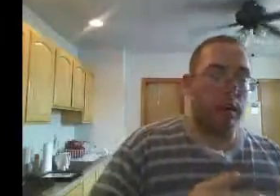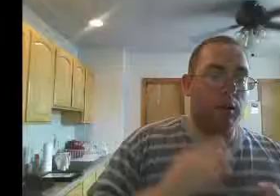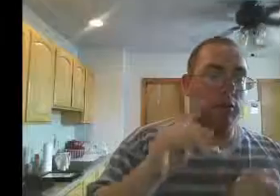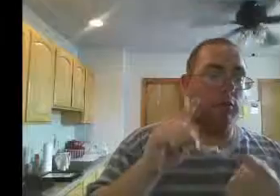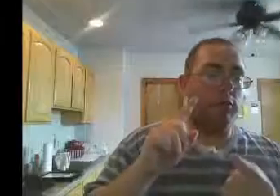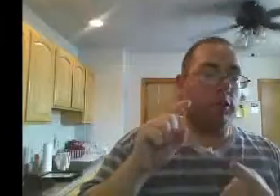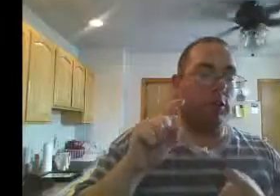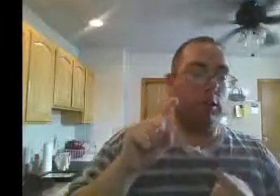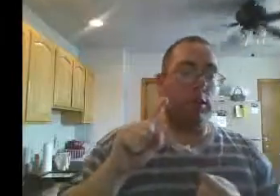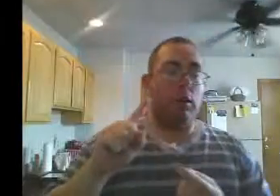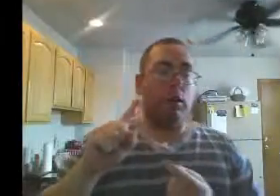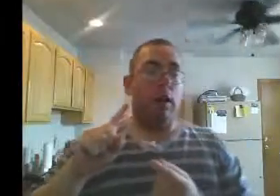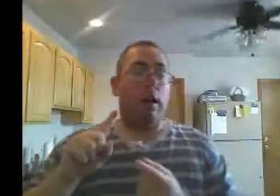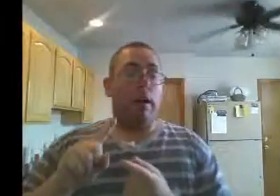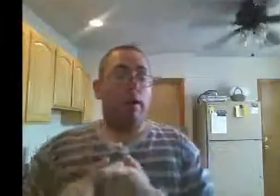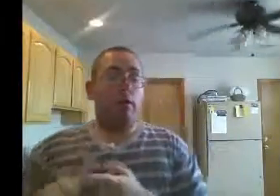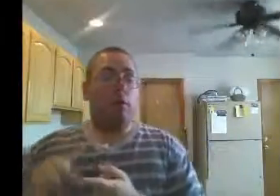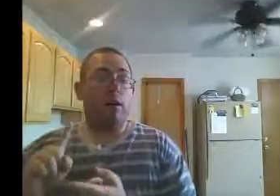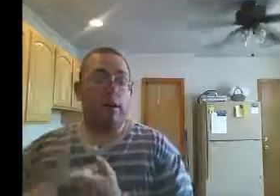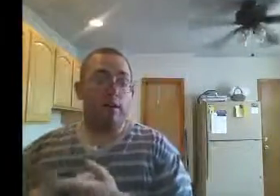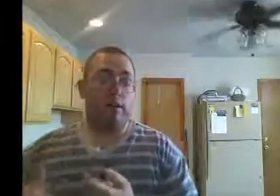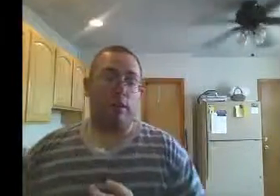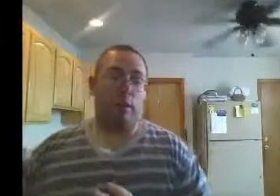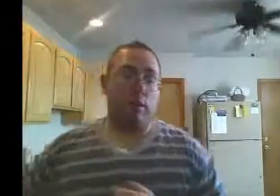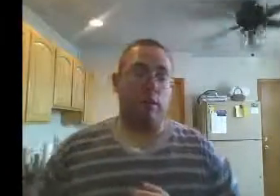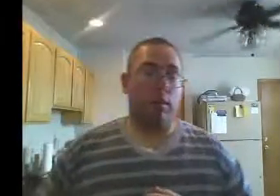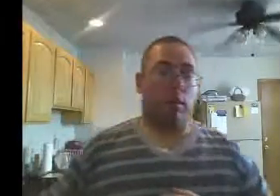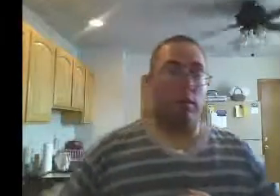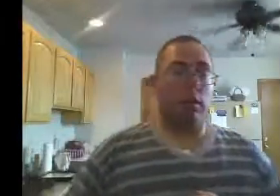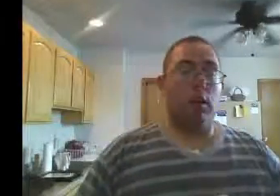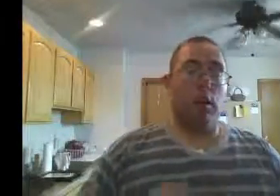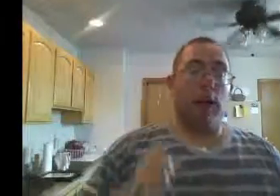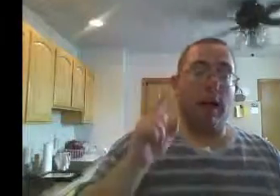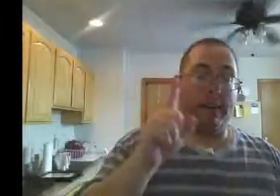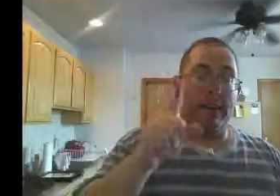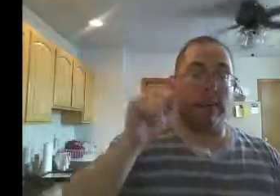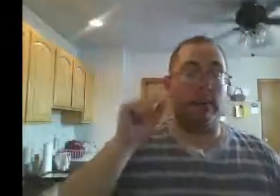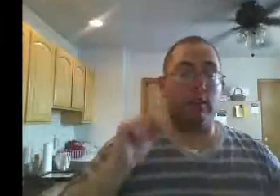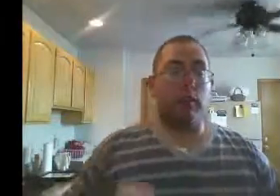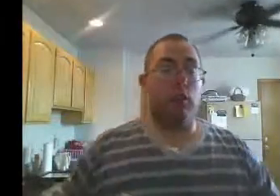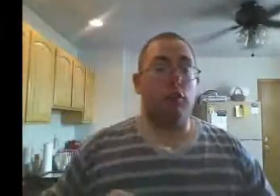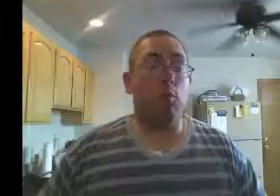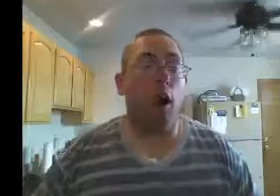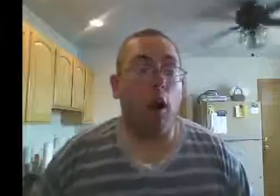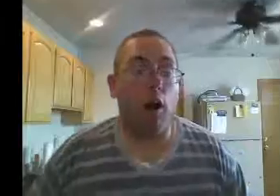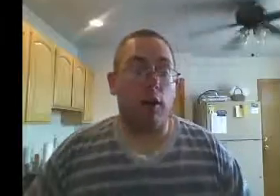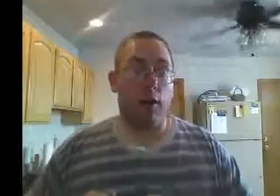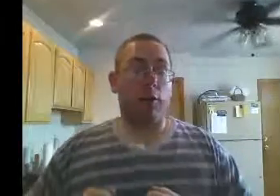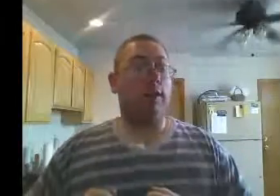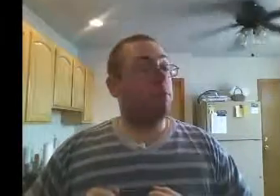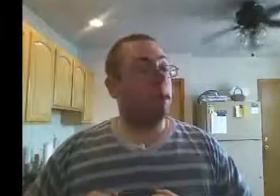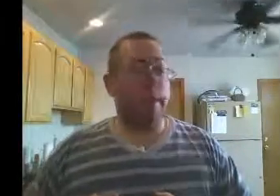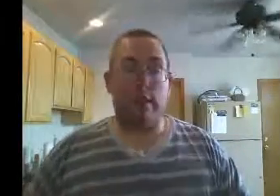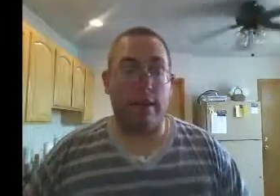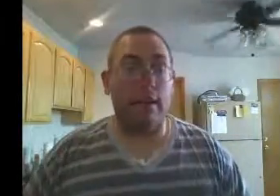due to your ill leadership. And yes, you are the weakest link.